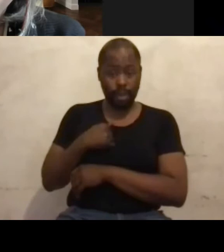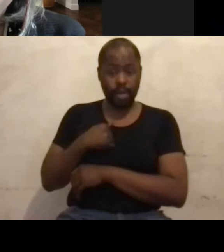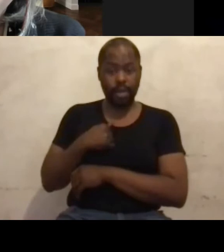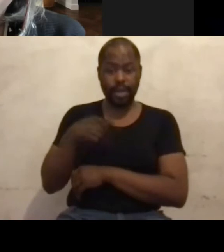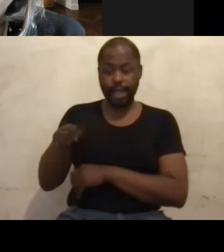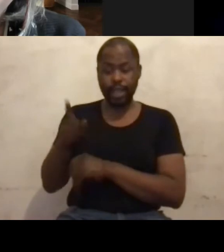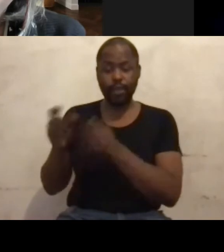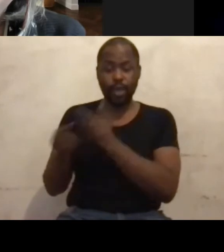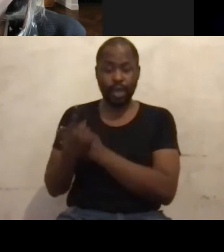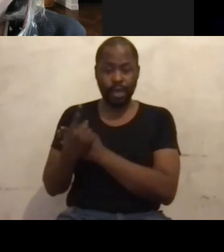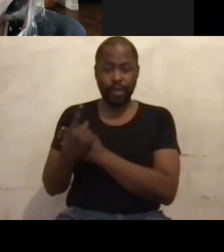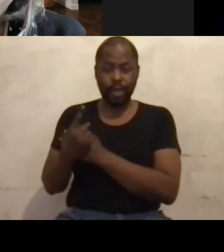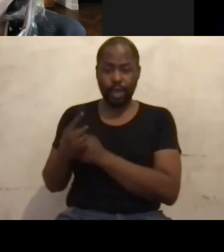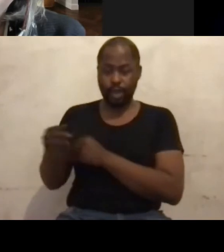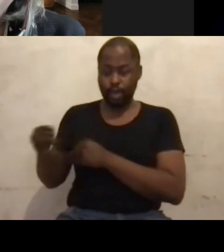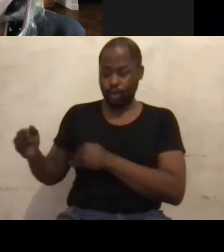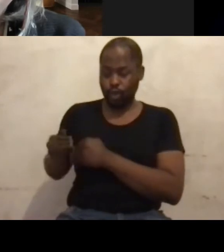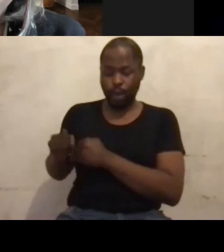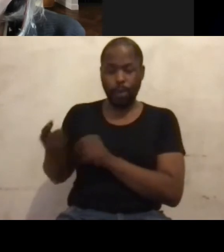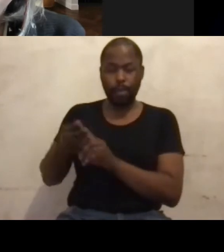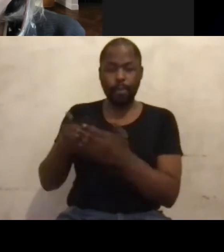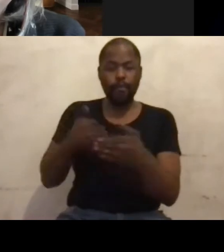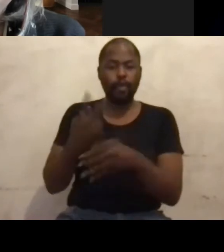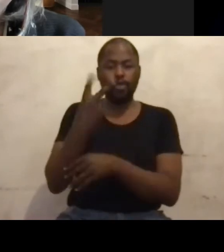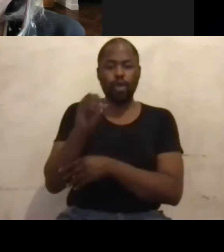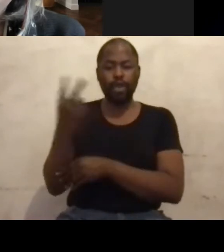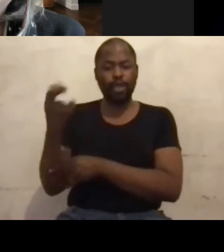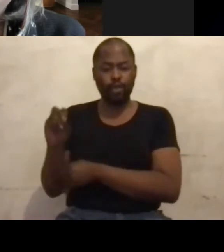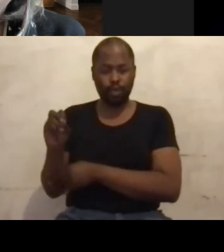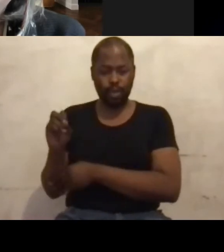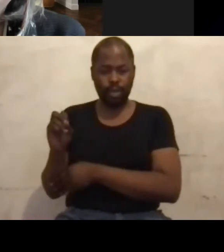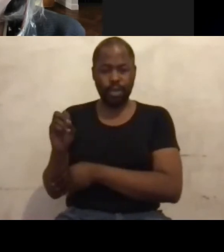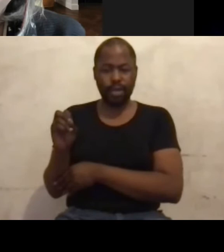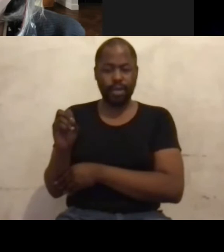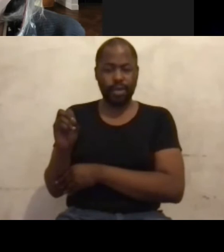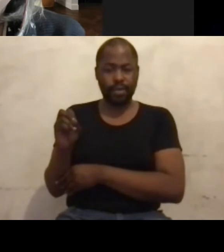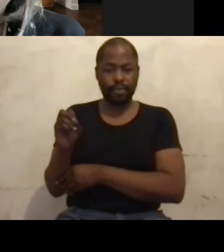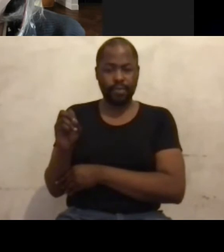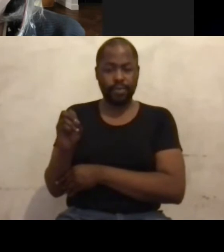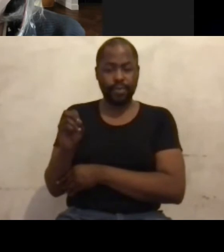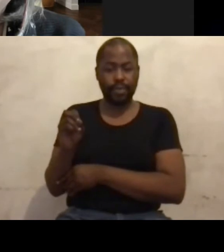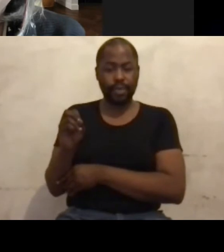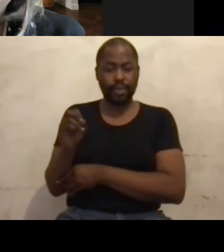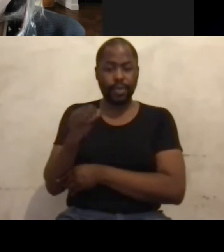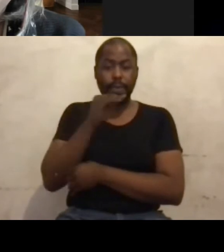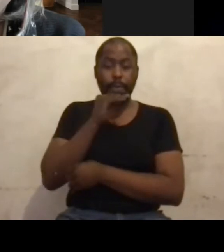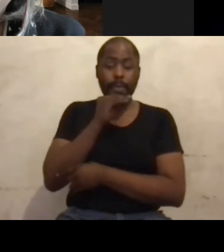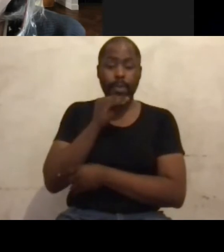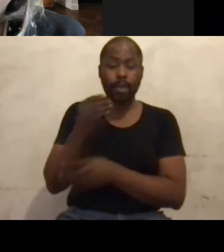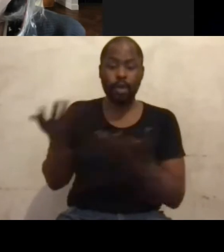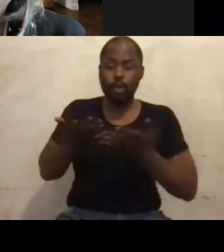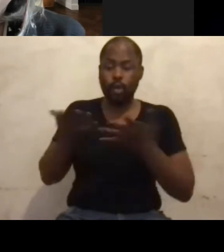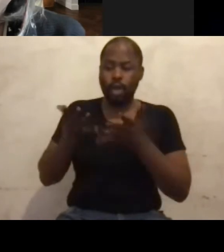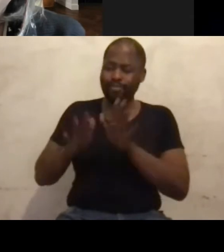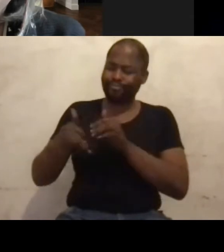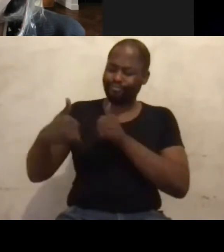shortly before 2020. And 2020 is hindsight vision. In other words, where you sit and reflect on